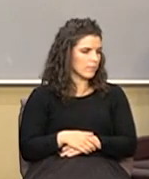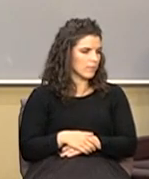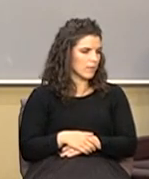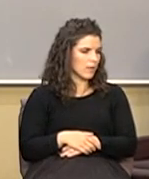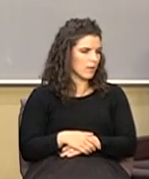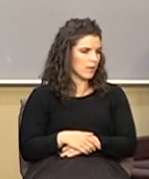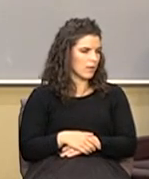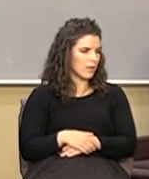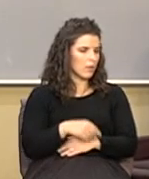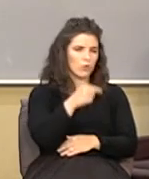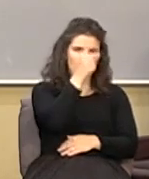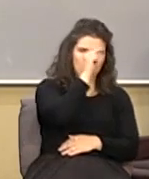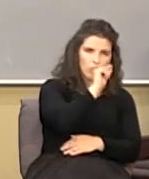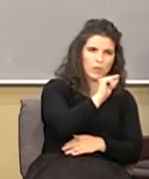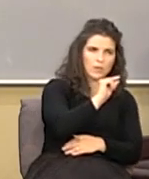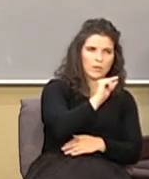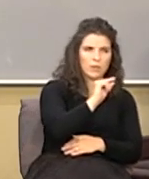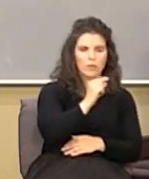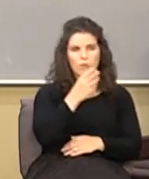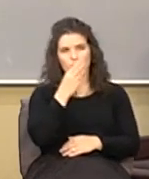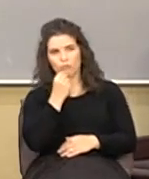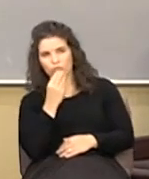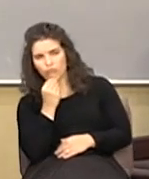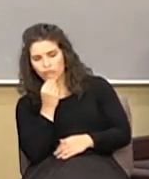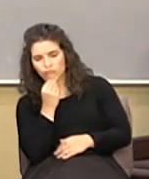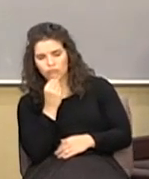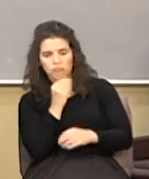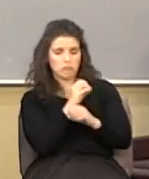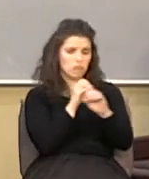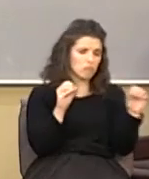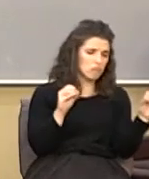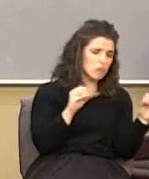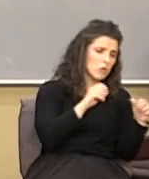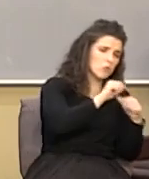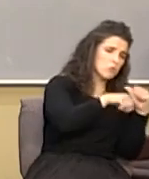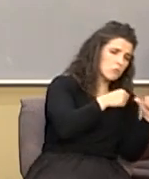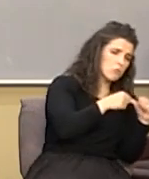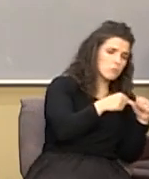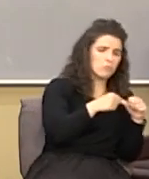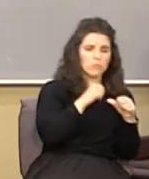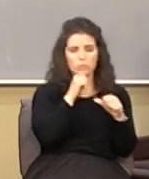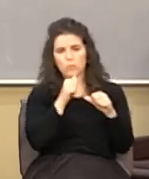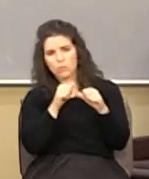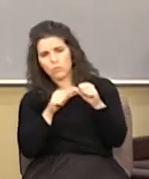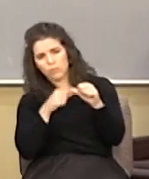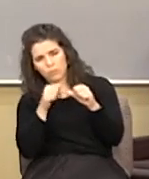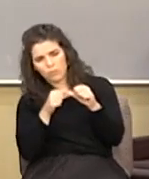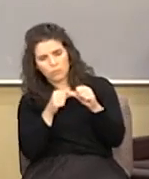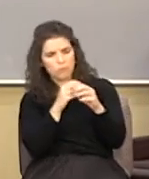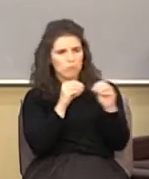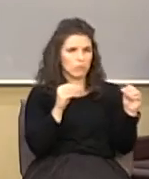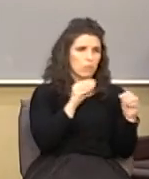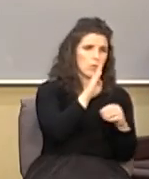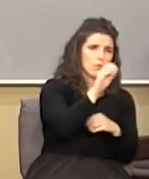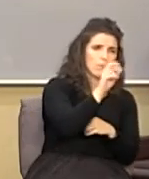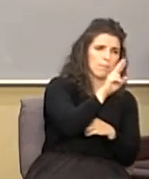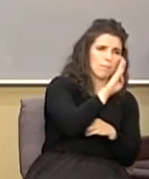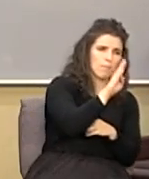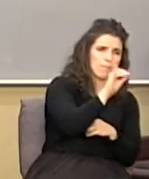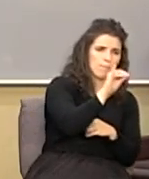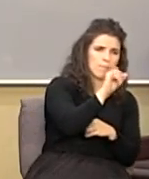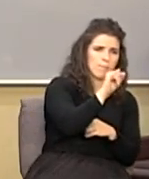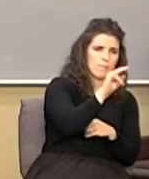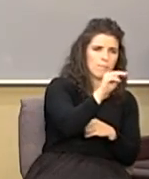where there's neither Greek nor Jew circumcision or uncircumcision barbarian Scythian that's all the social